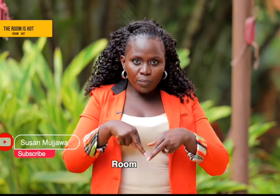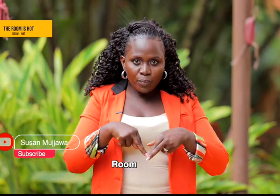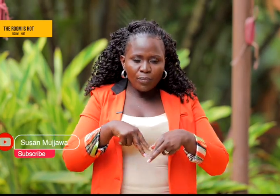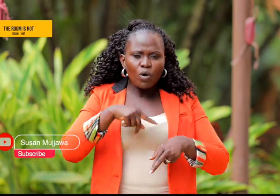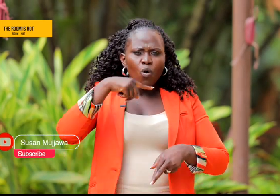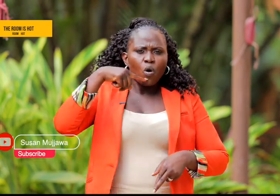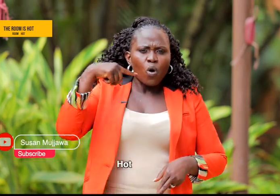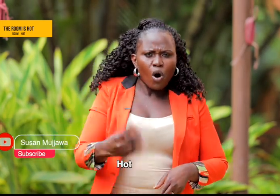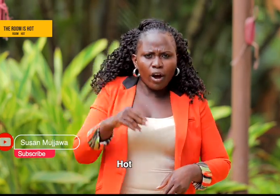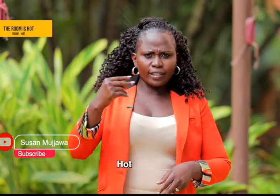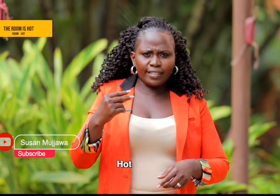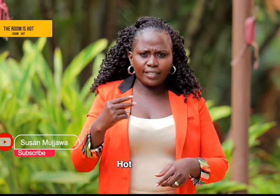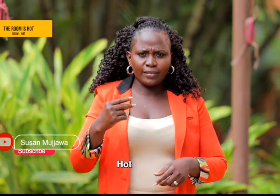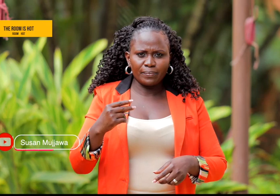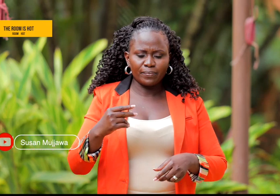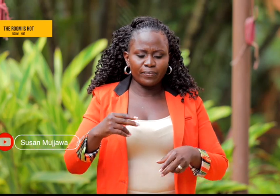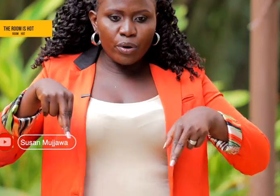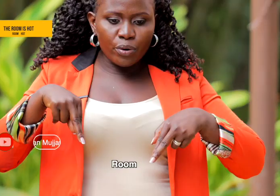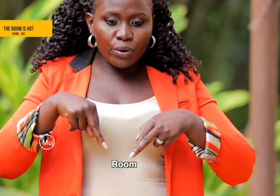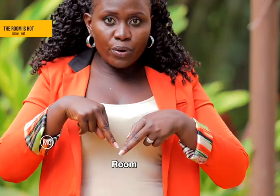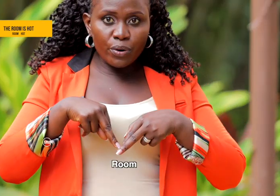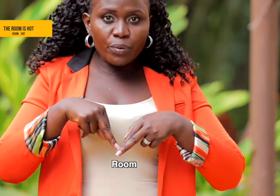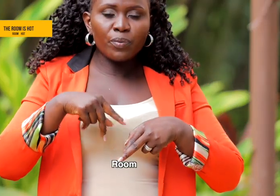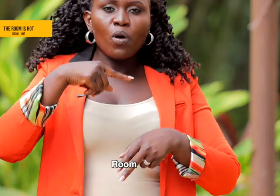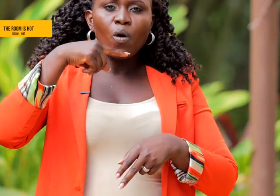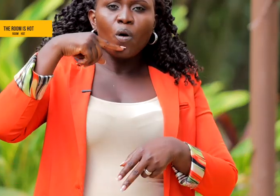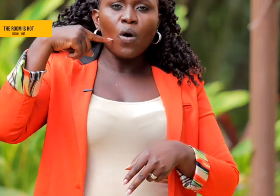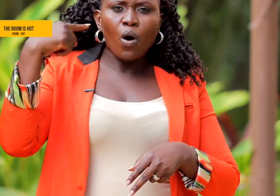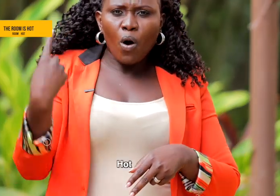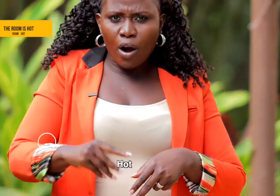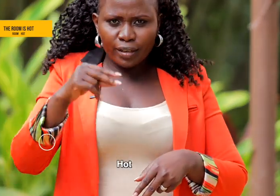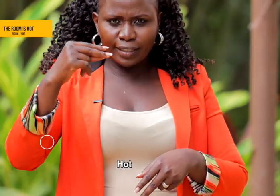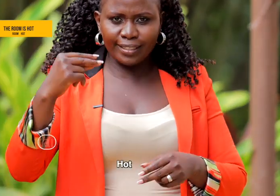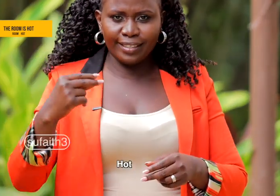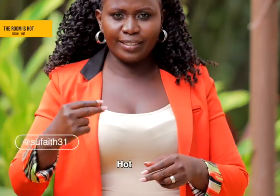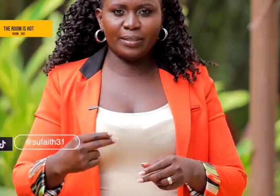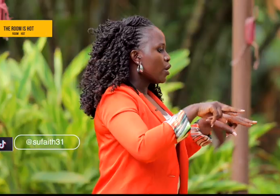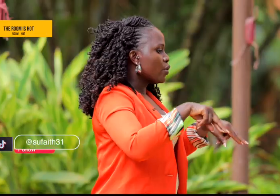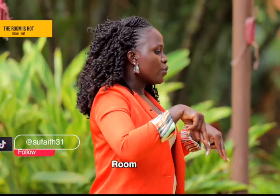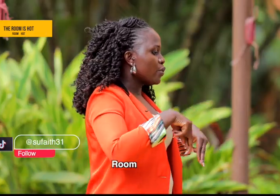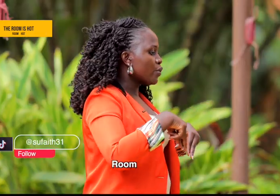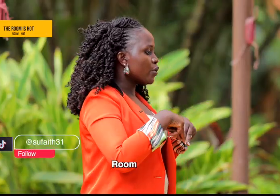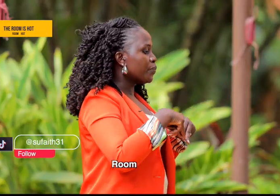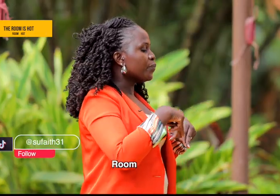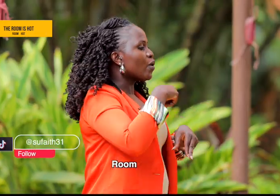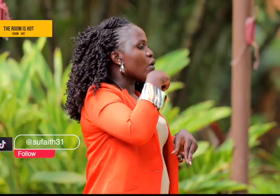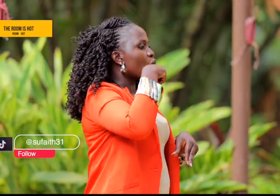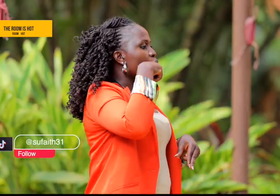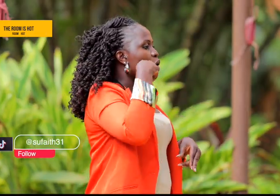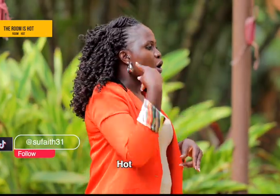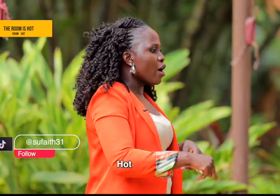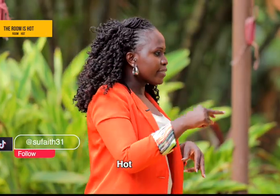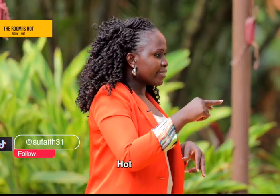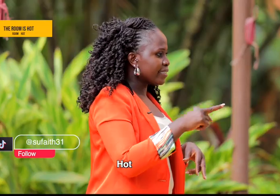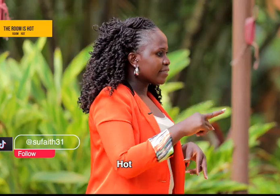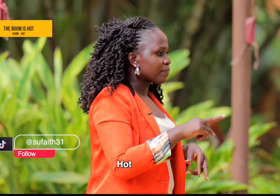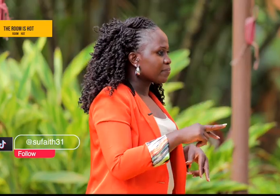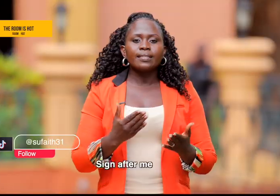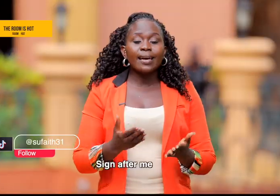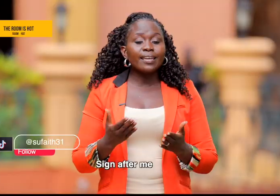hot Room hot Room hot Sign